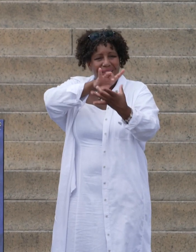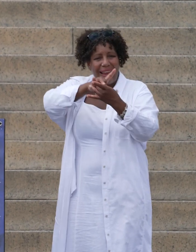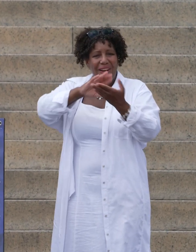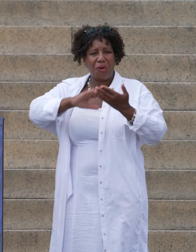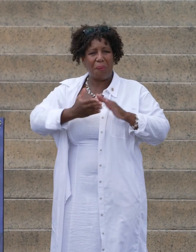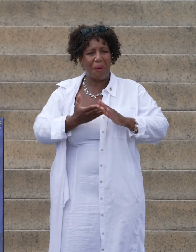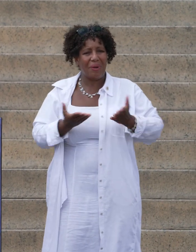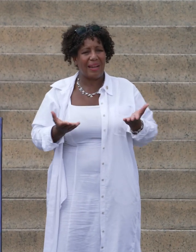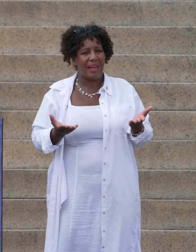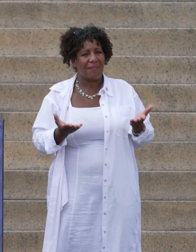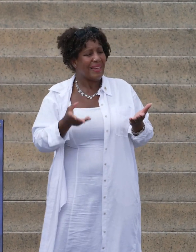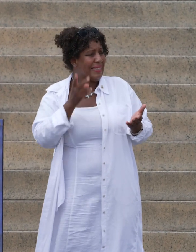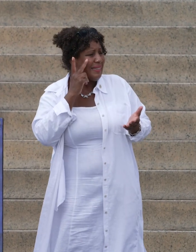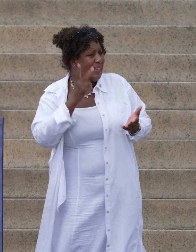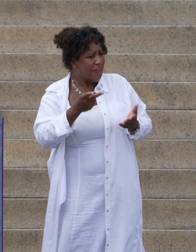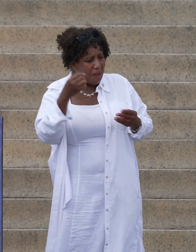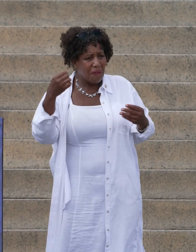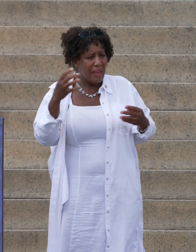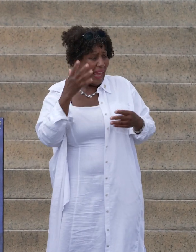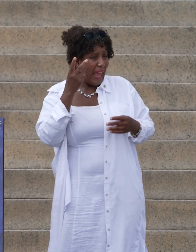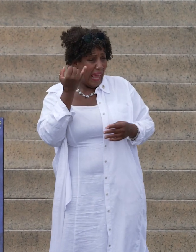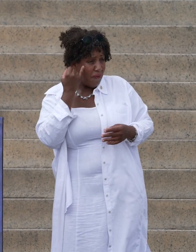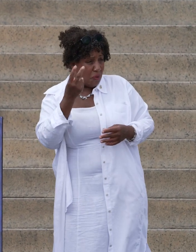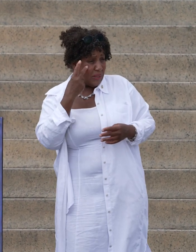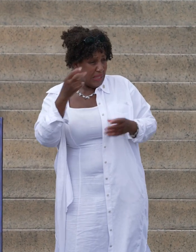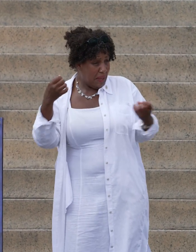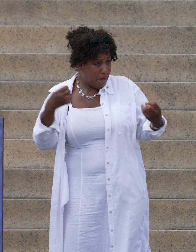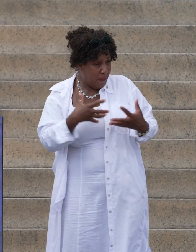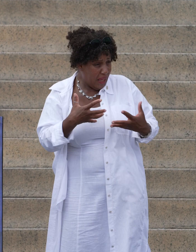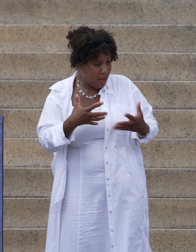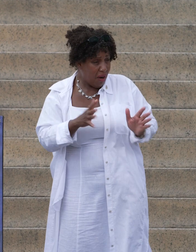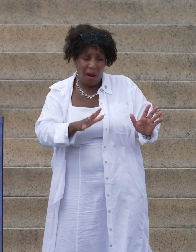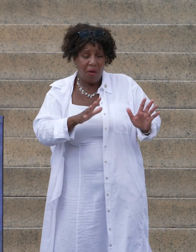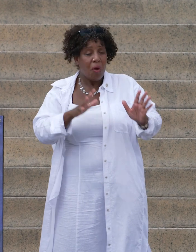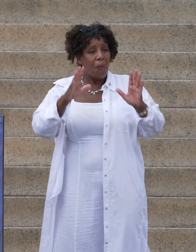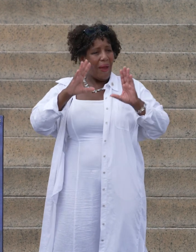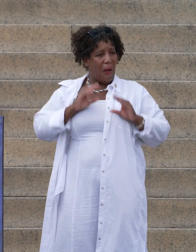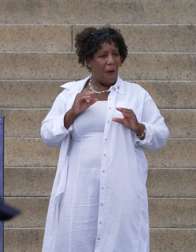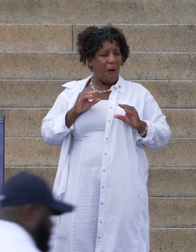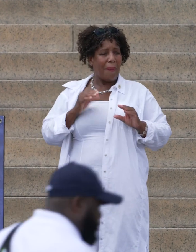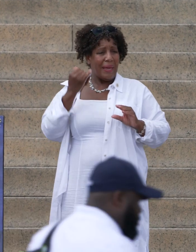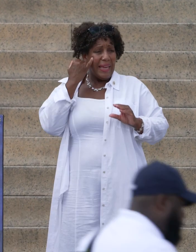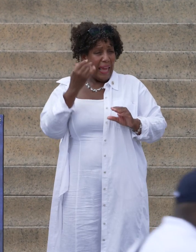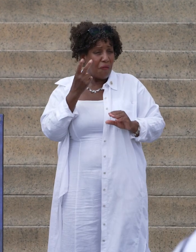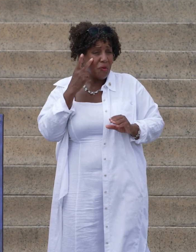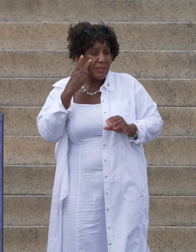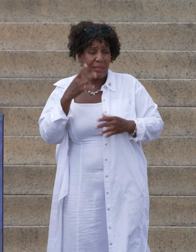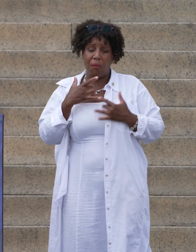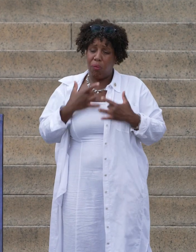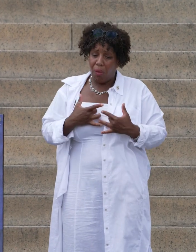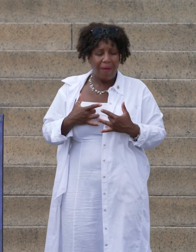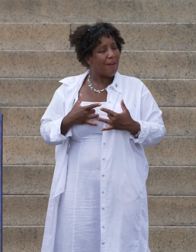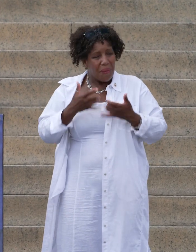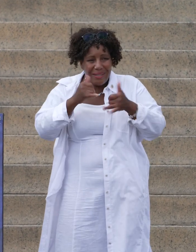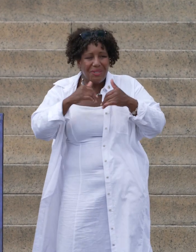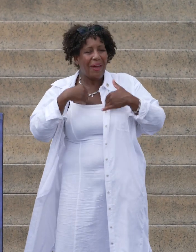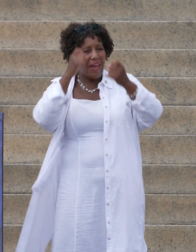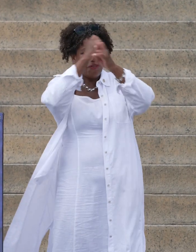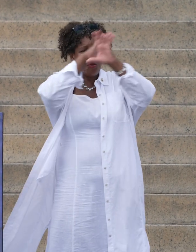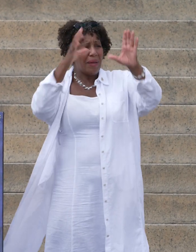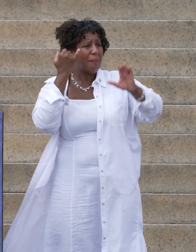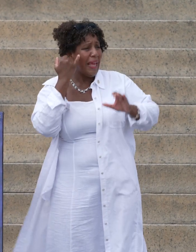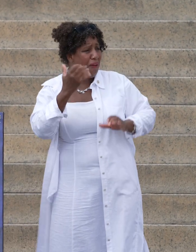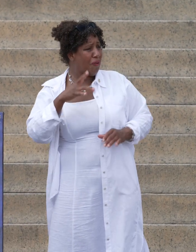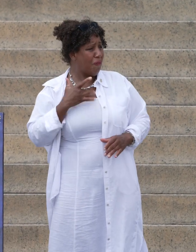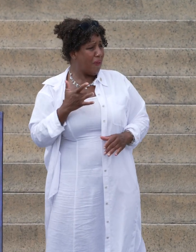In the face of fear, we have hope. In the face of despair, we have dreams. In the face